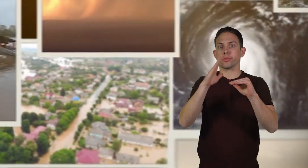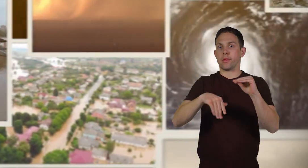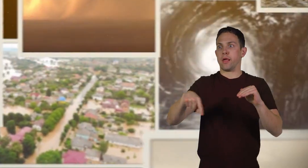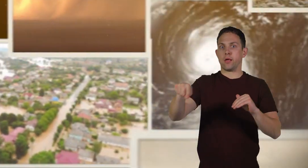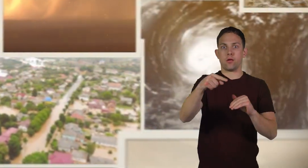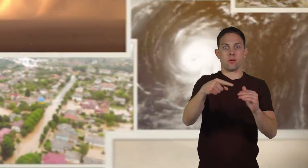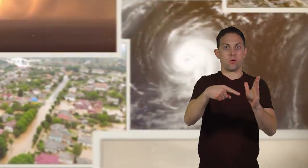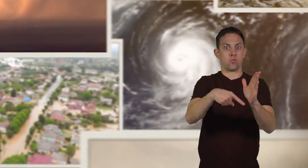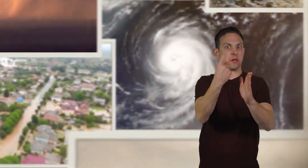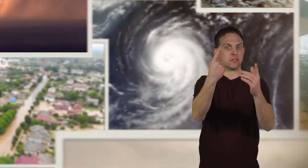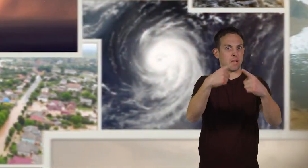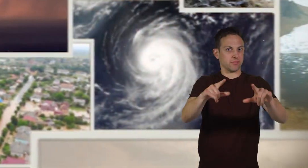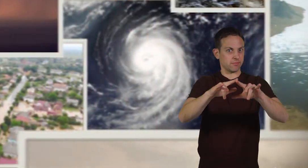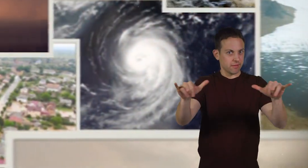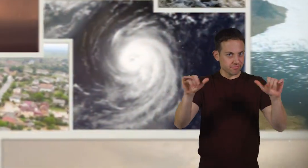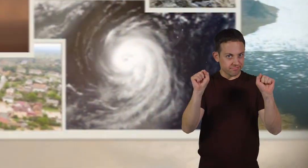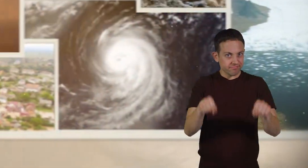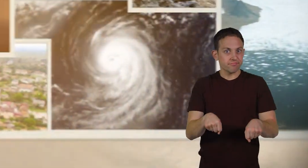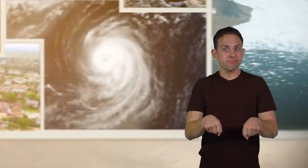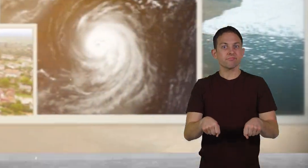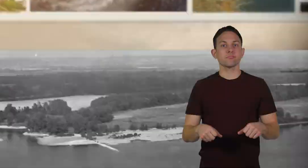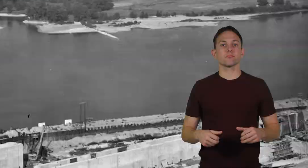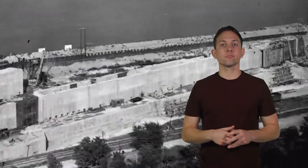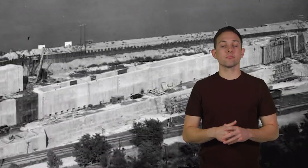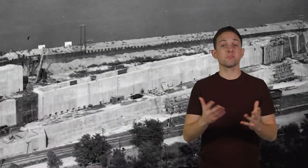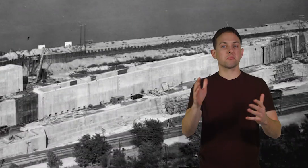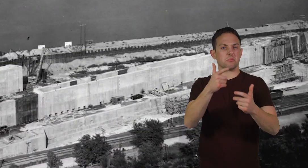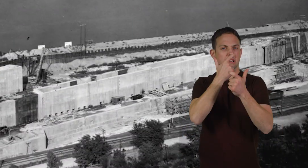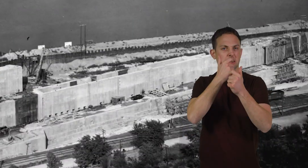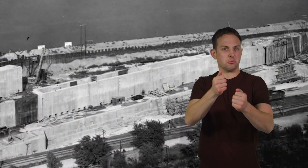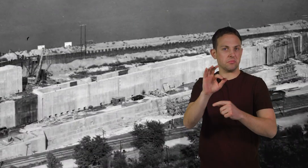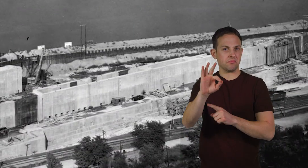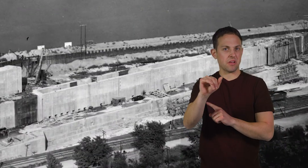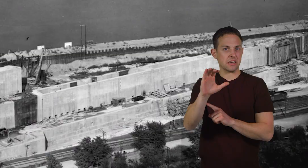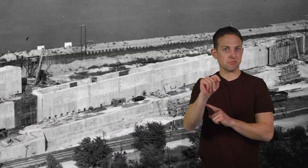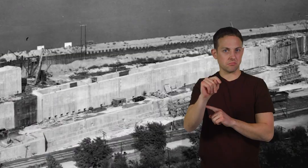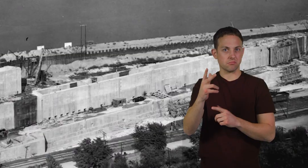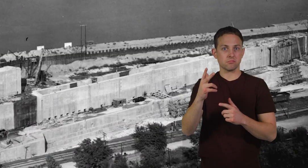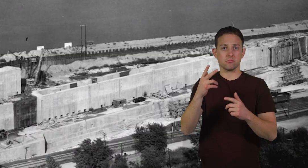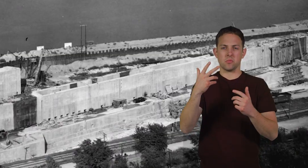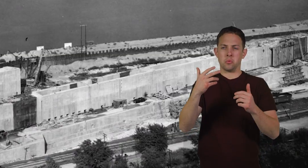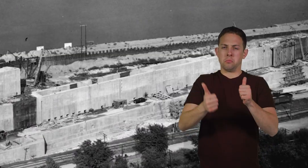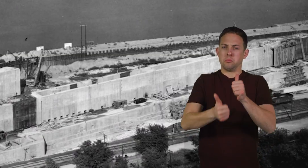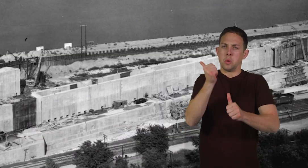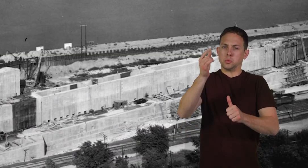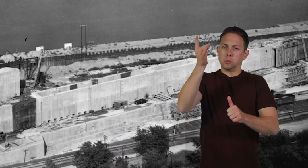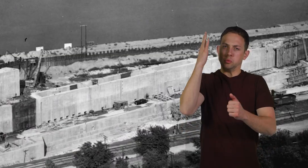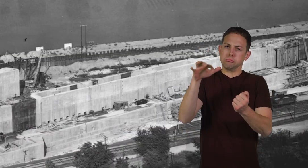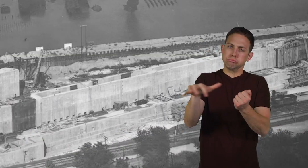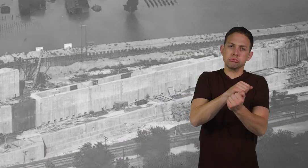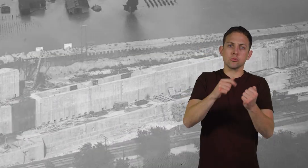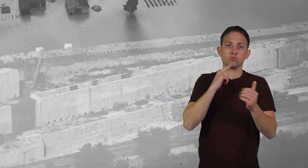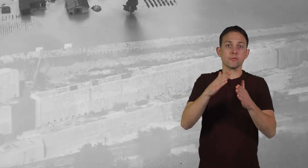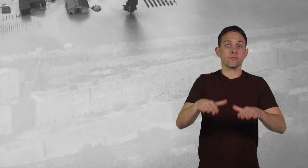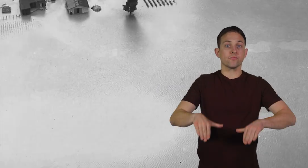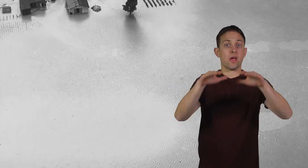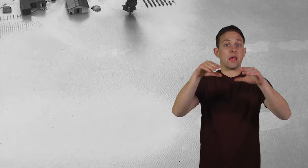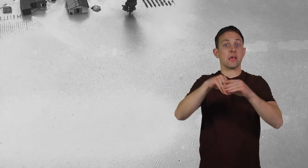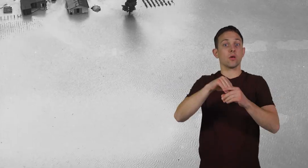one of these things can happen at once. Here's an interesting fact. The most destructive river flood in the history of the